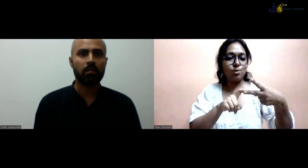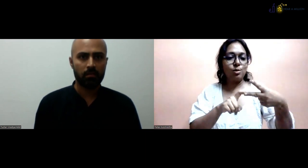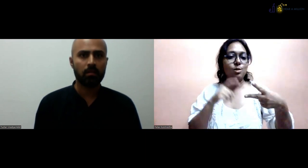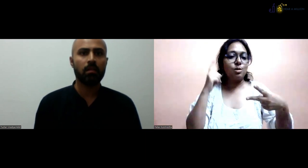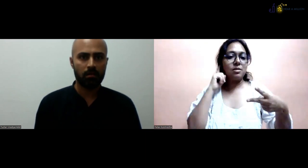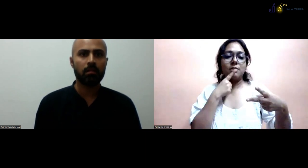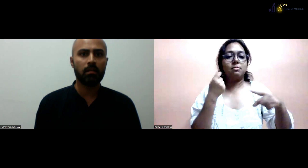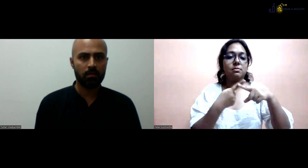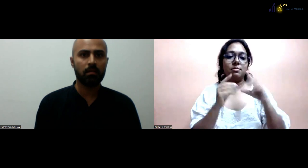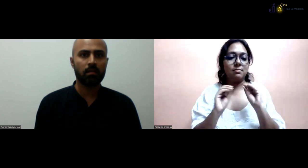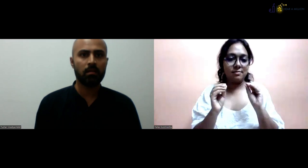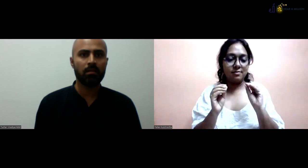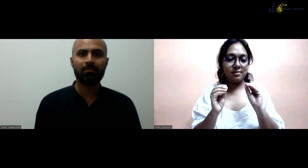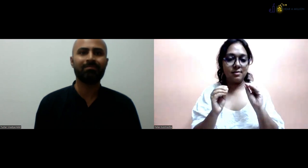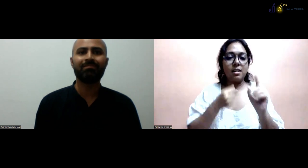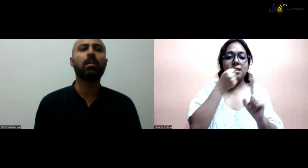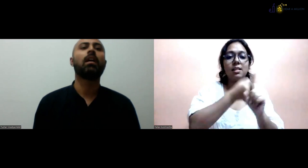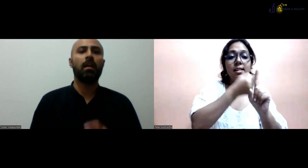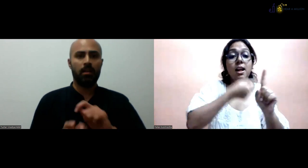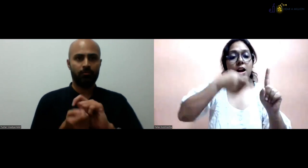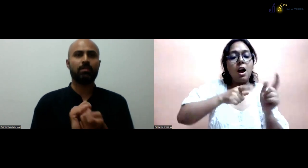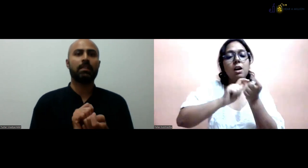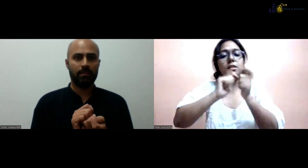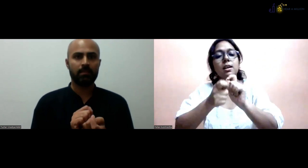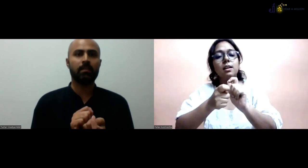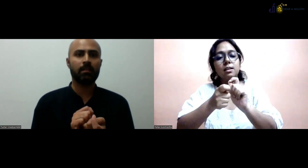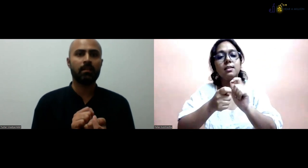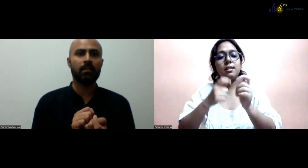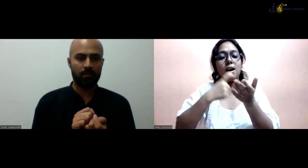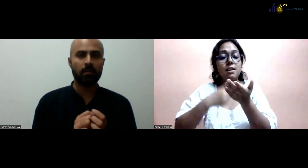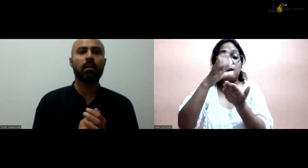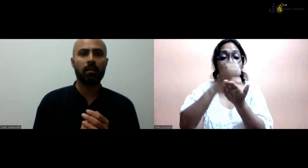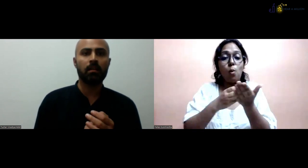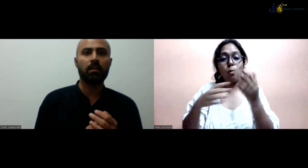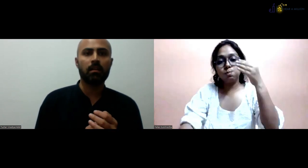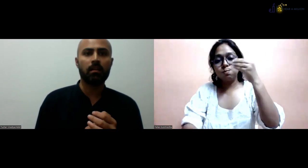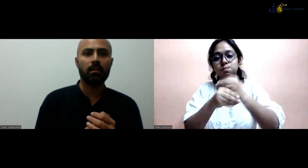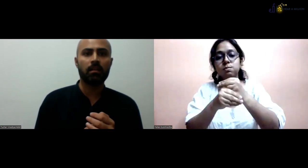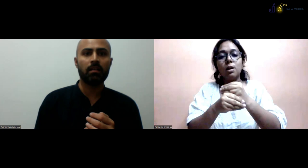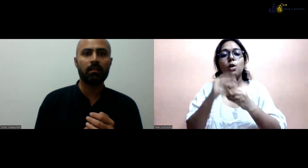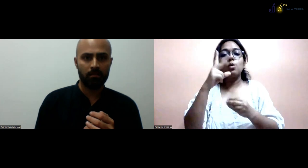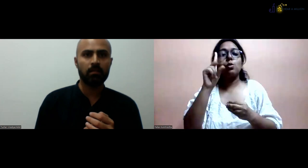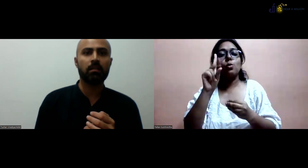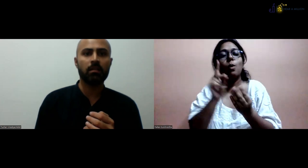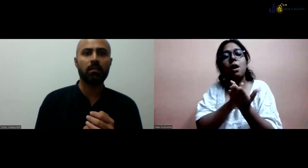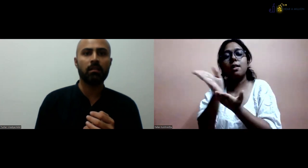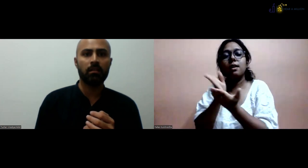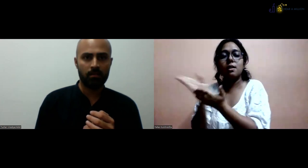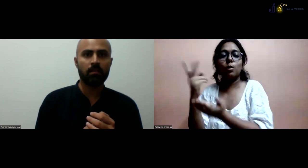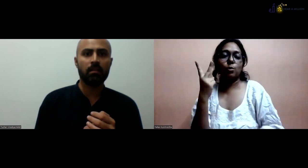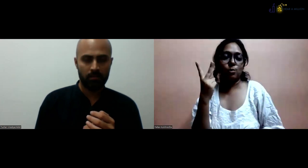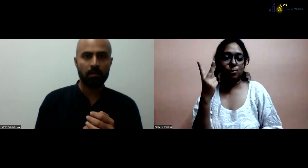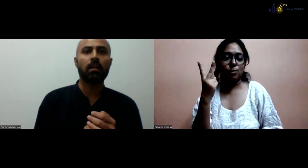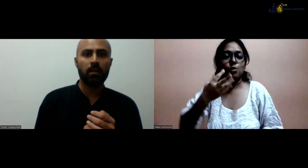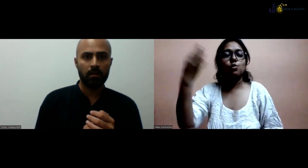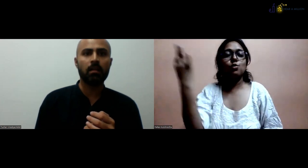speech. So, that, you know, you know, that will not accommodate the deaf people, actually, it's not a,